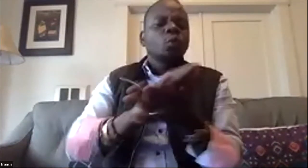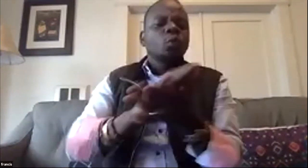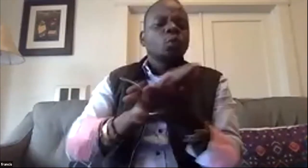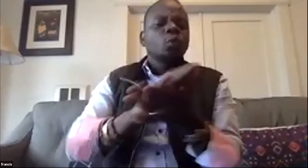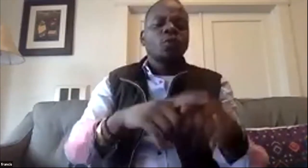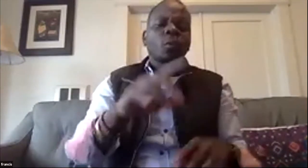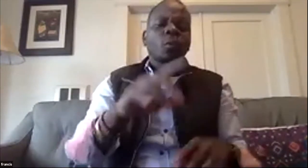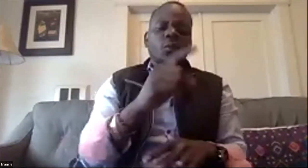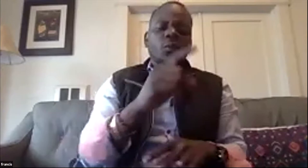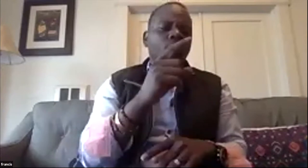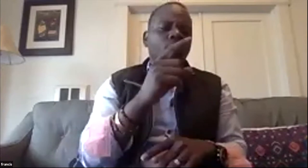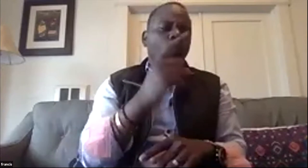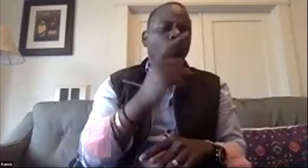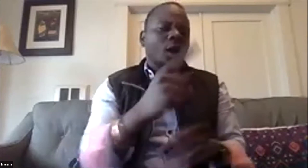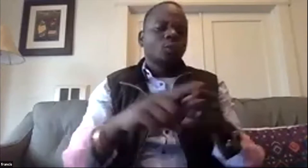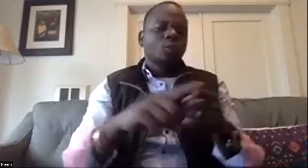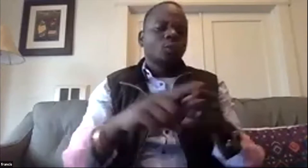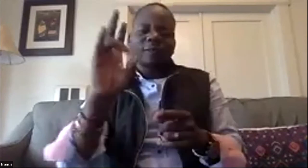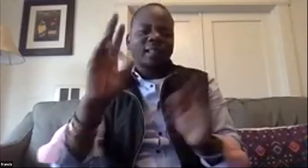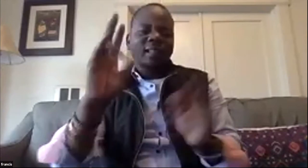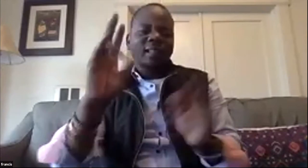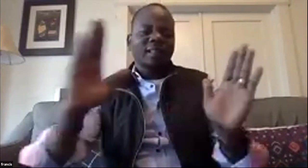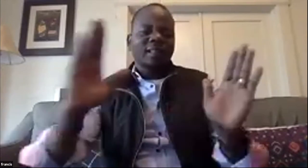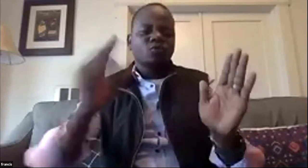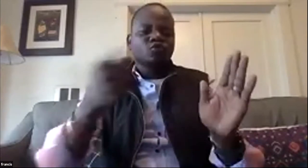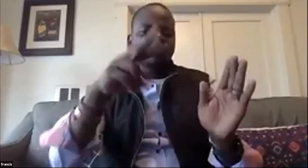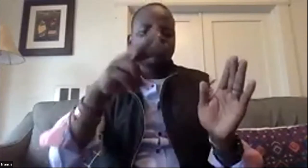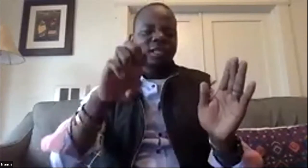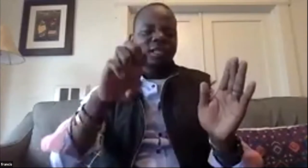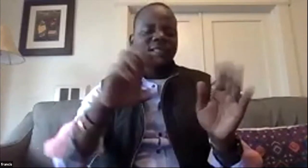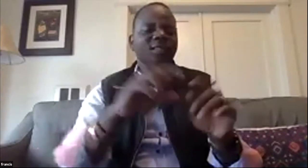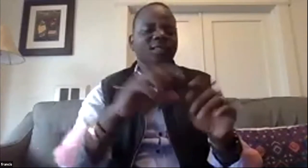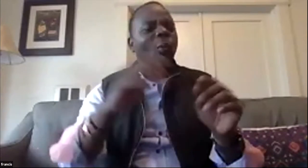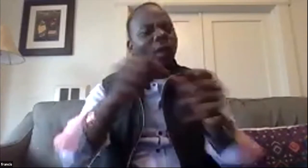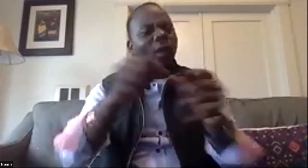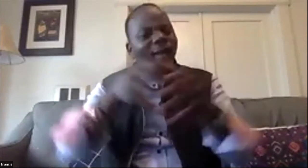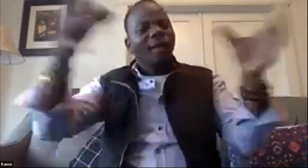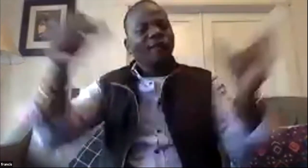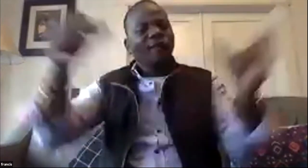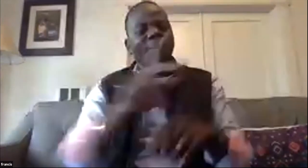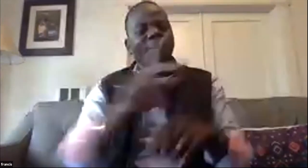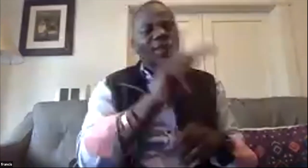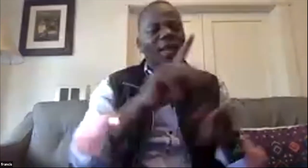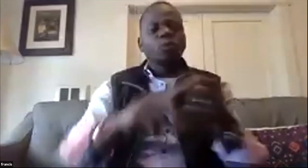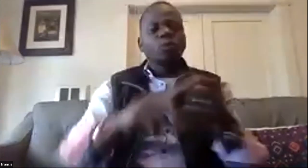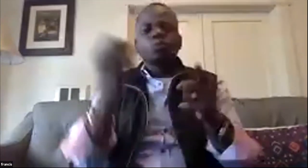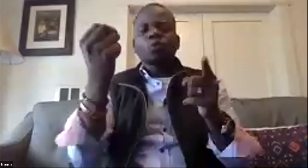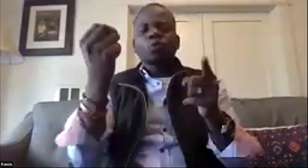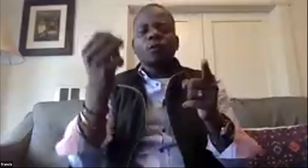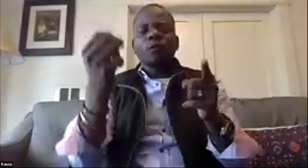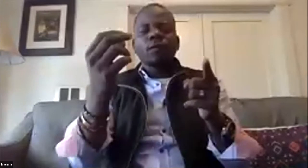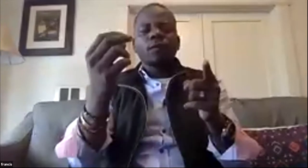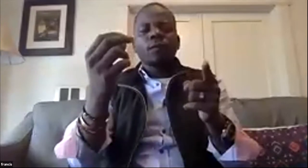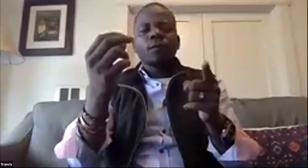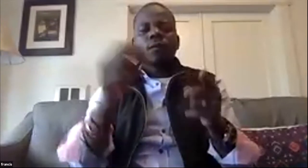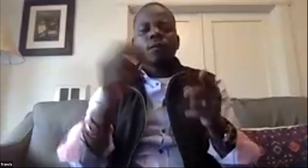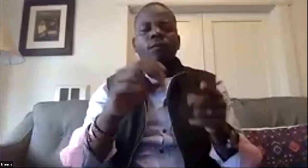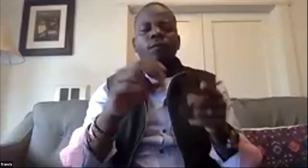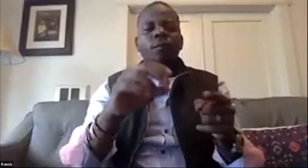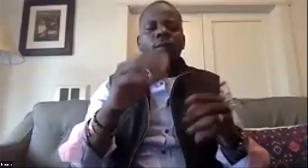we want to set up a school a school for the deaf in zambia between the grades from k to